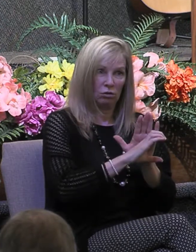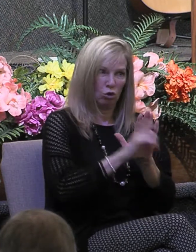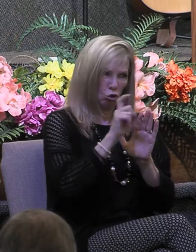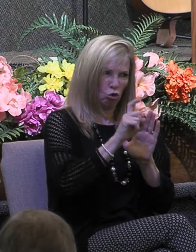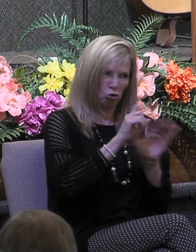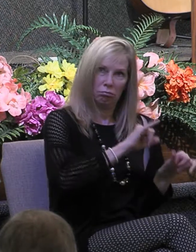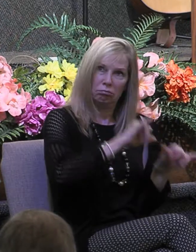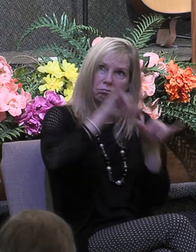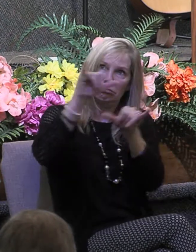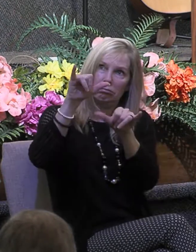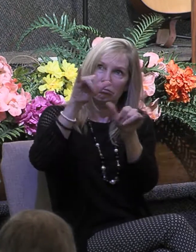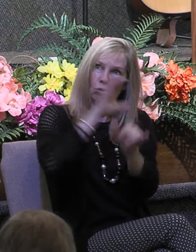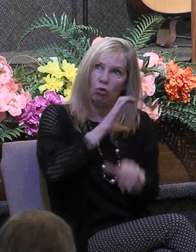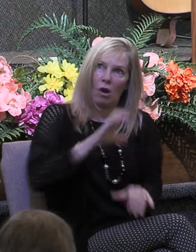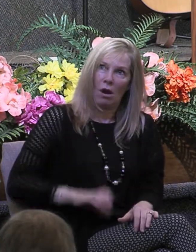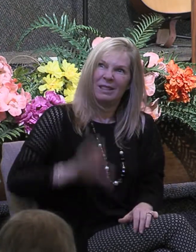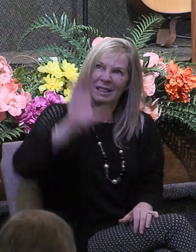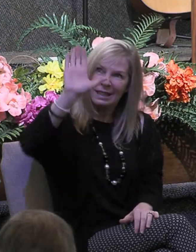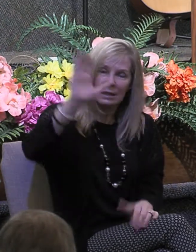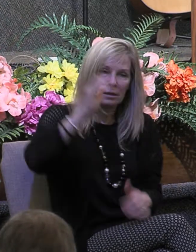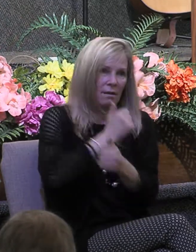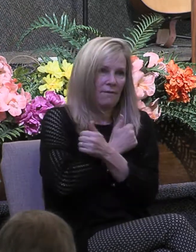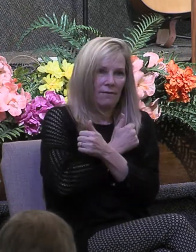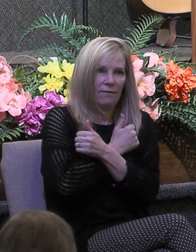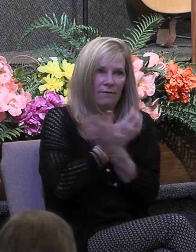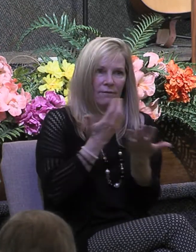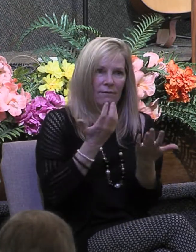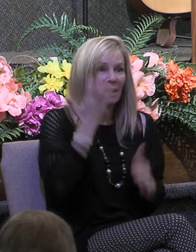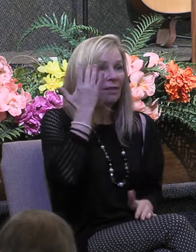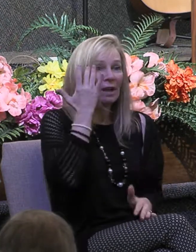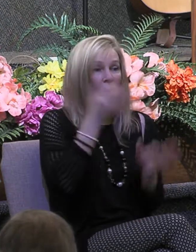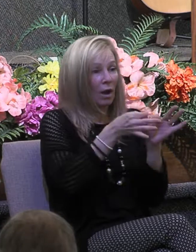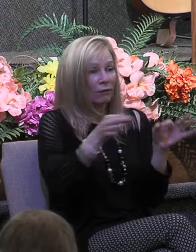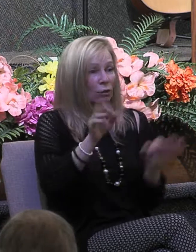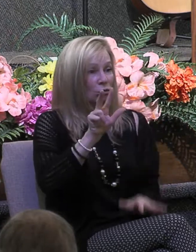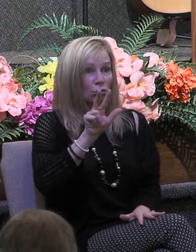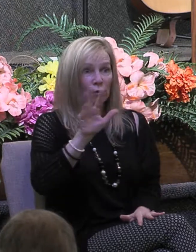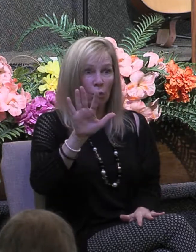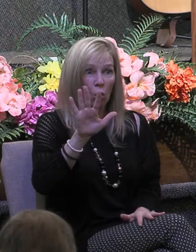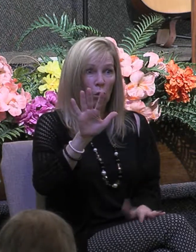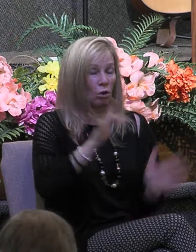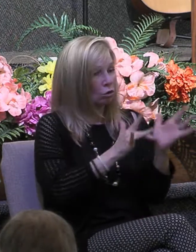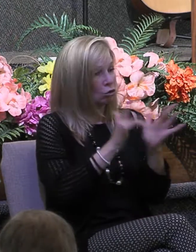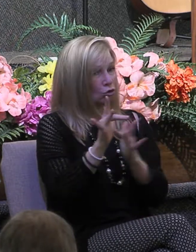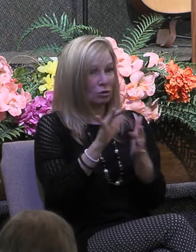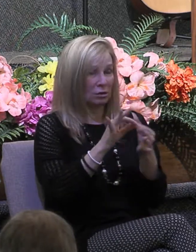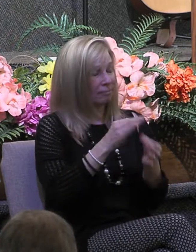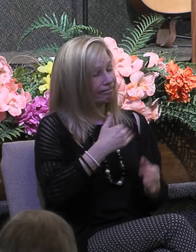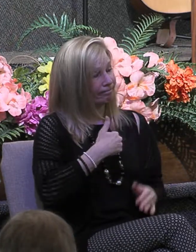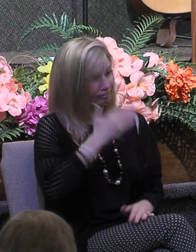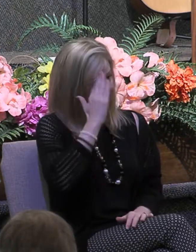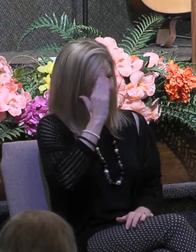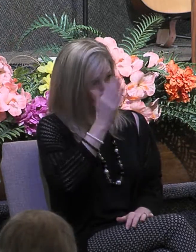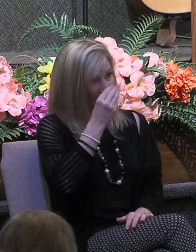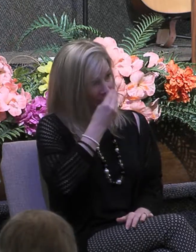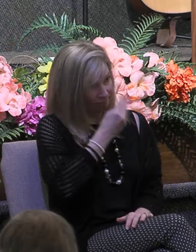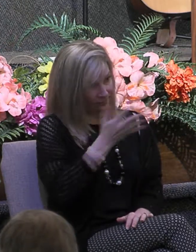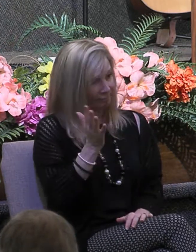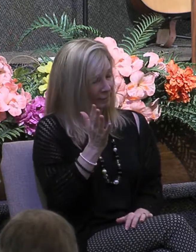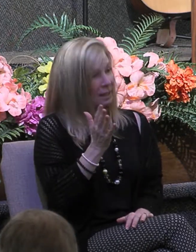love. This is why Jesus made it clear in verse 34 that in giving this commandment to love one another, rather he was giving, he said, a